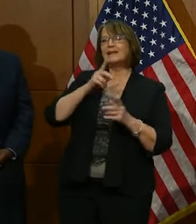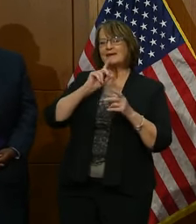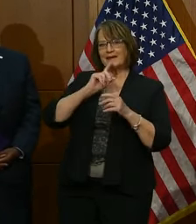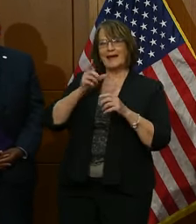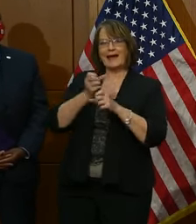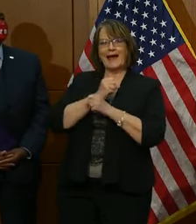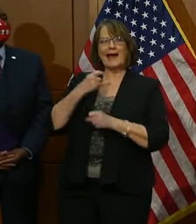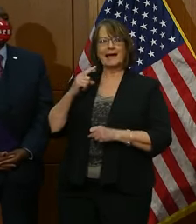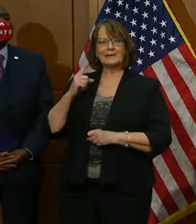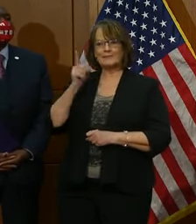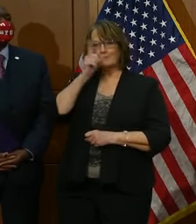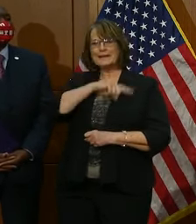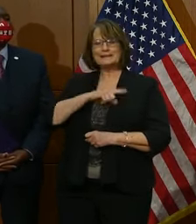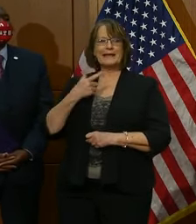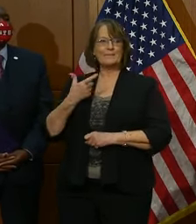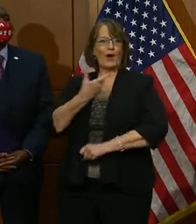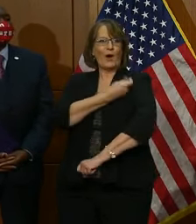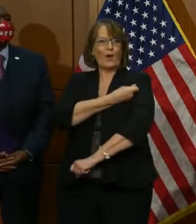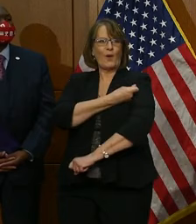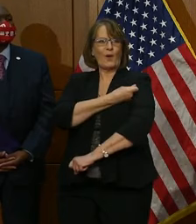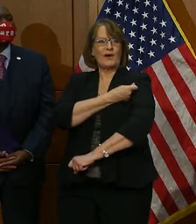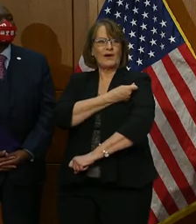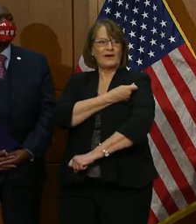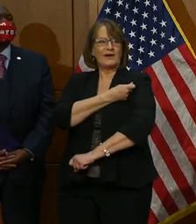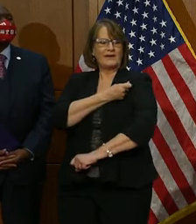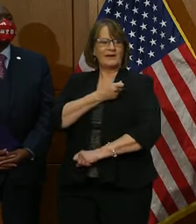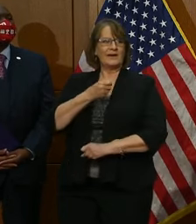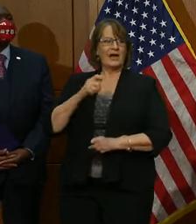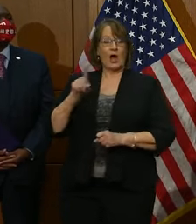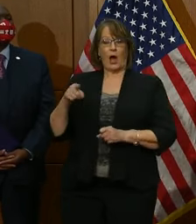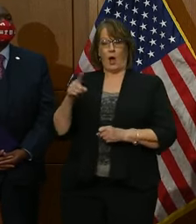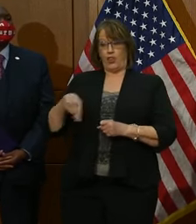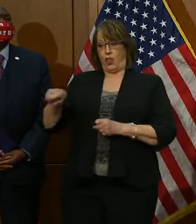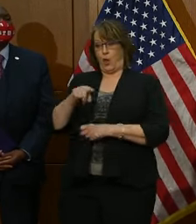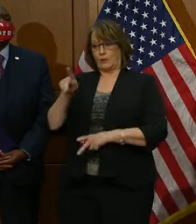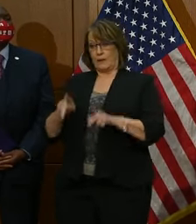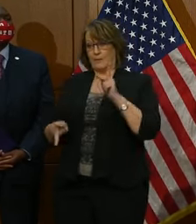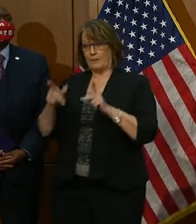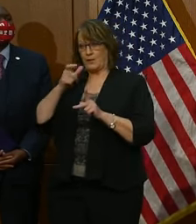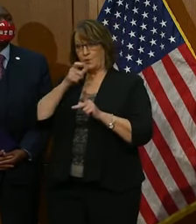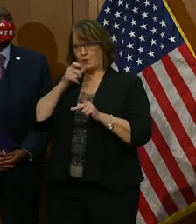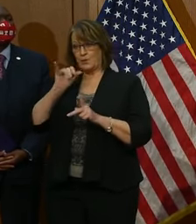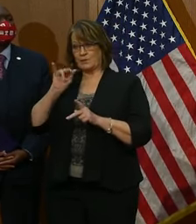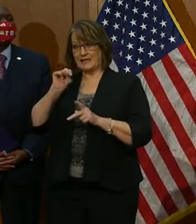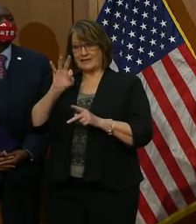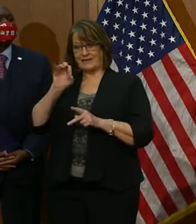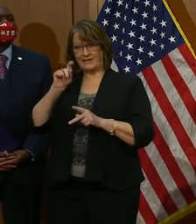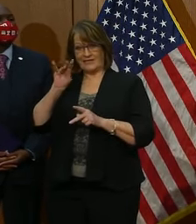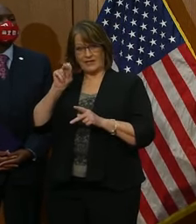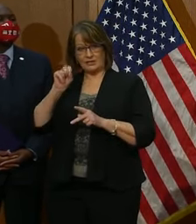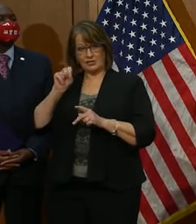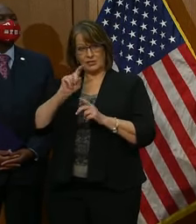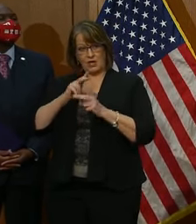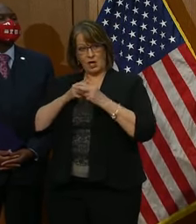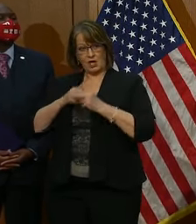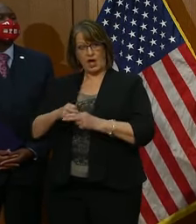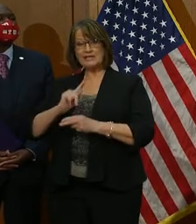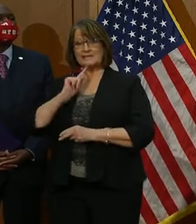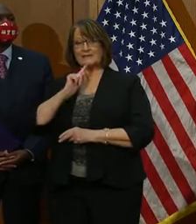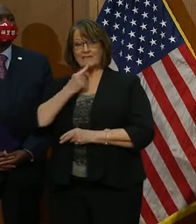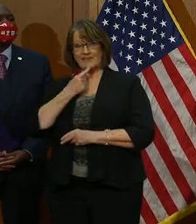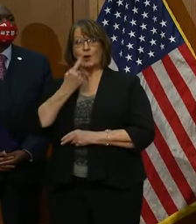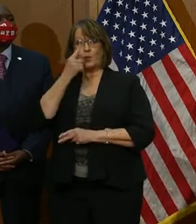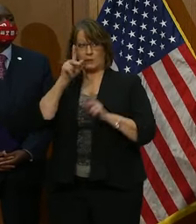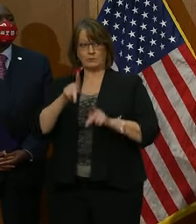only 5% had the vaccine. Moreover, among those whose infections were characterized as severe with one person